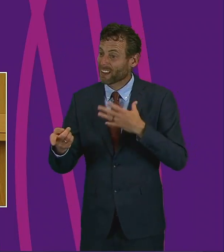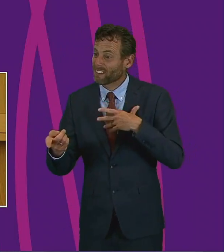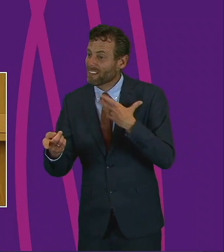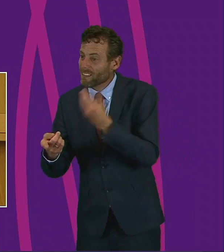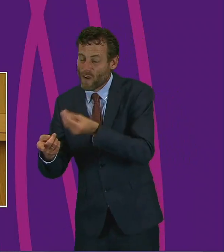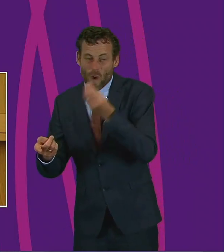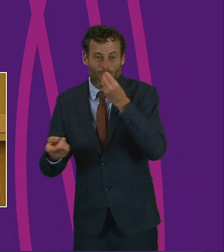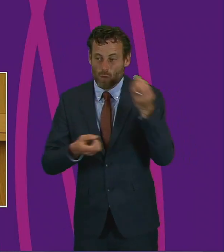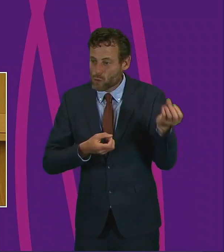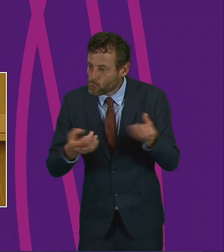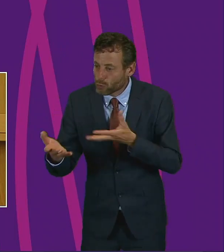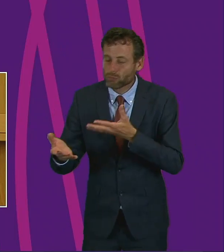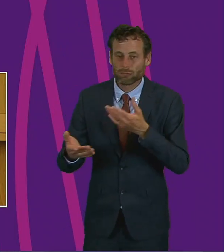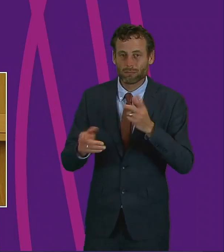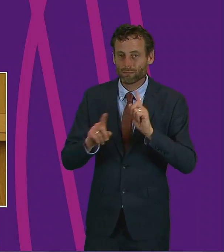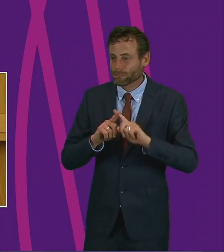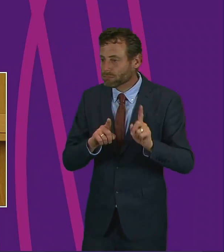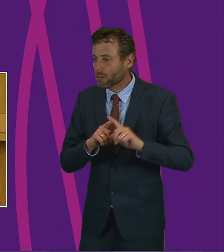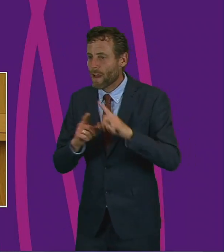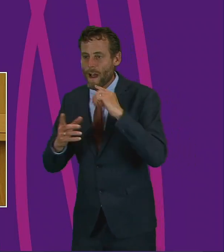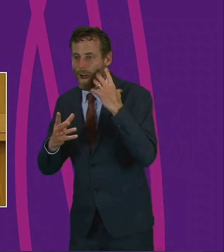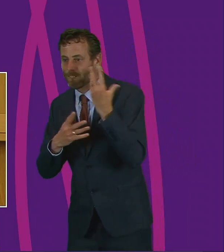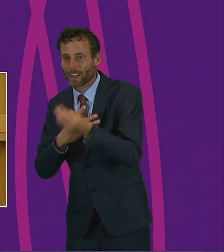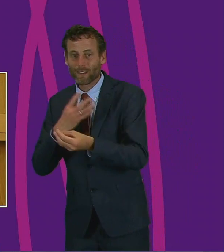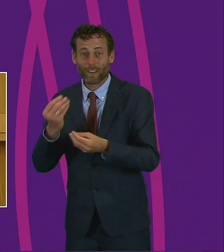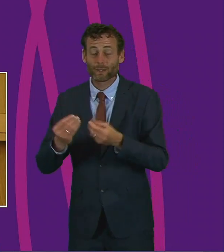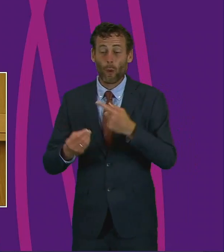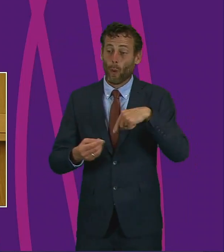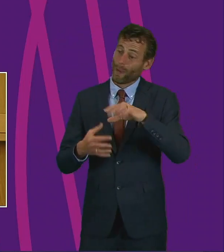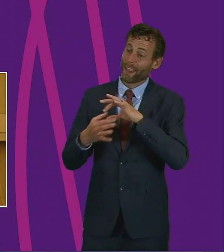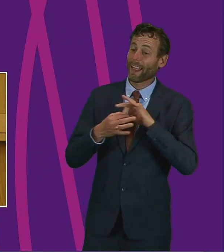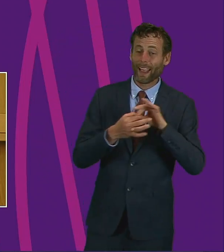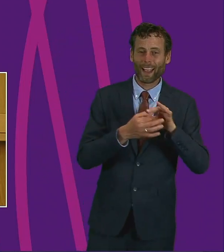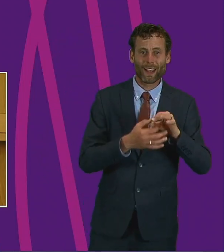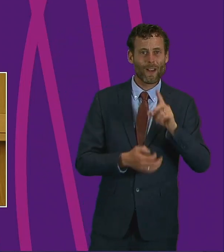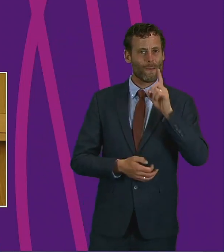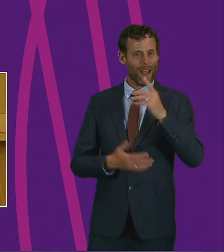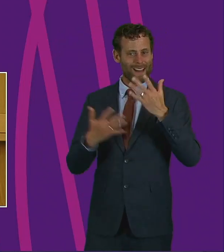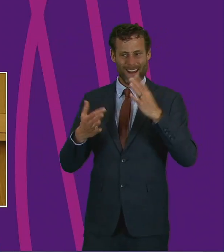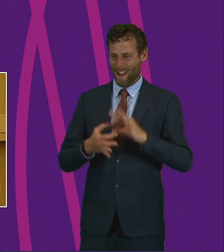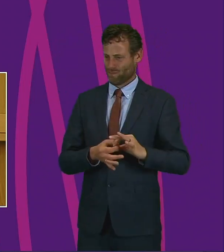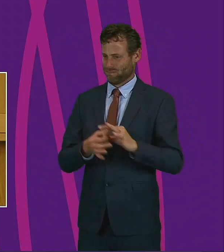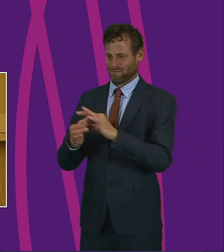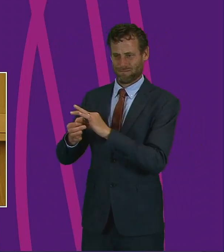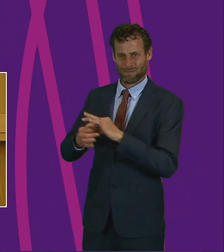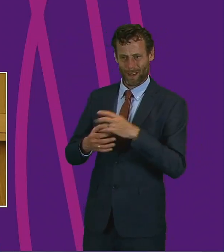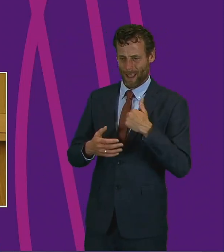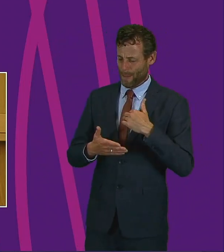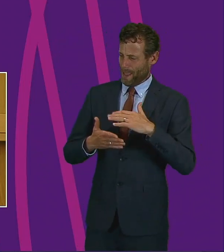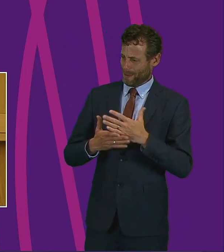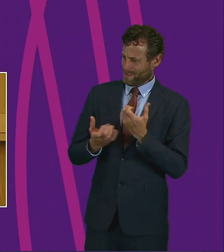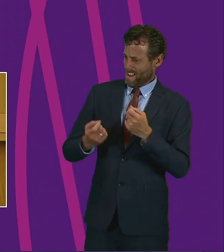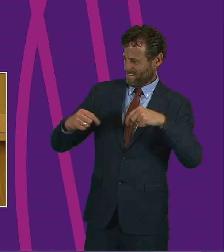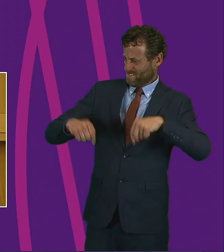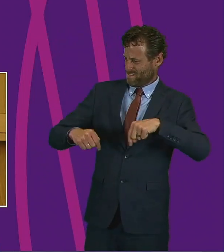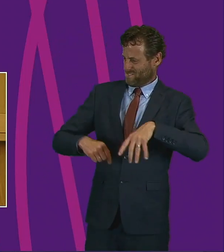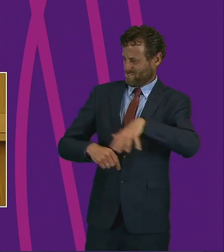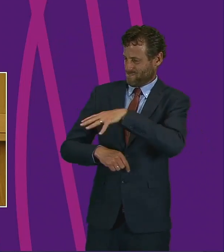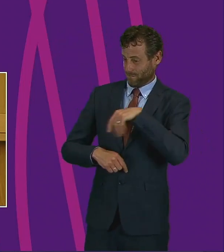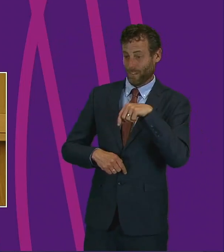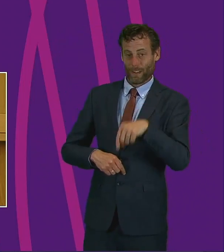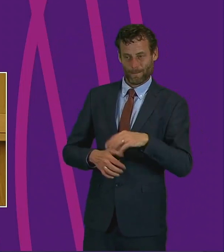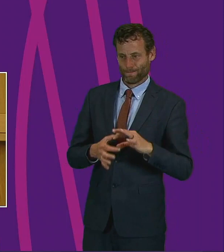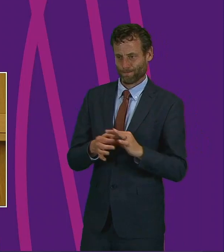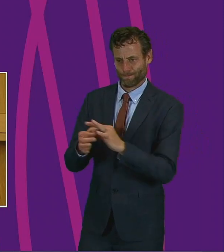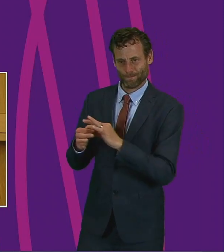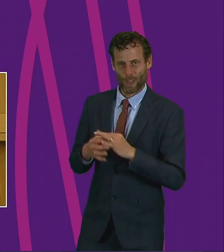forms of help and advice. We were friendly beforehand, but this is creating a lasting bond that I'm incredibly grateful for, and which has sustained each